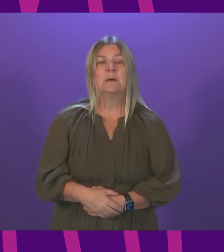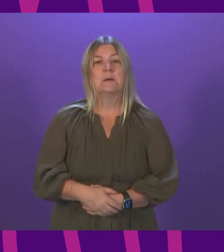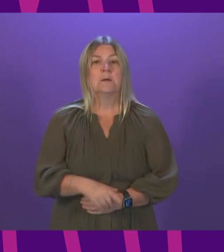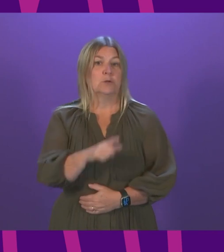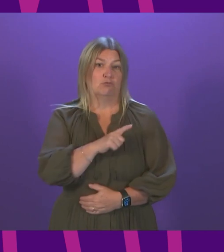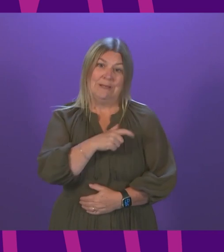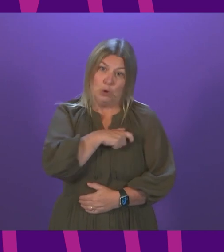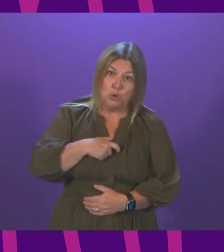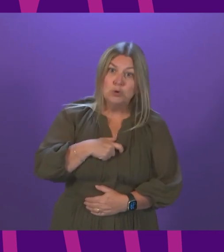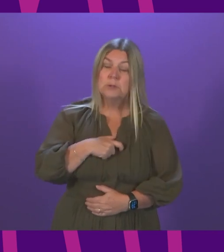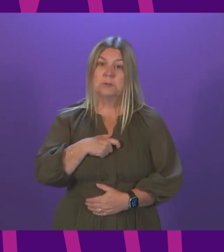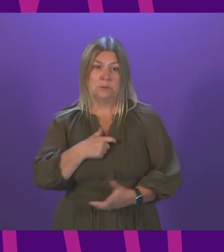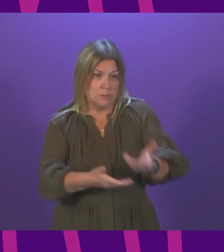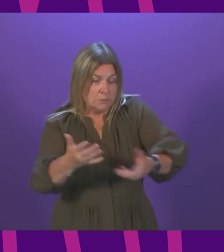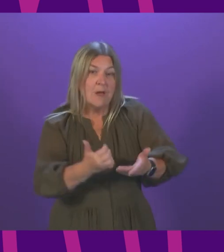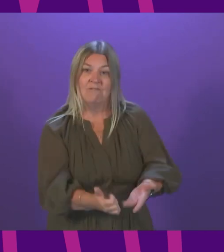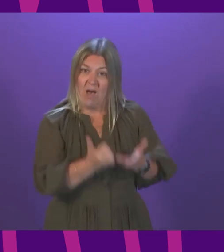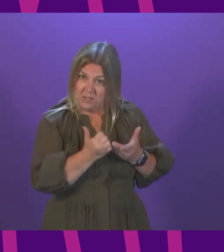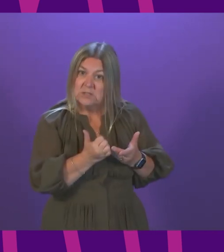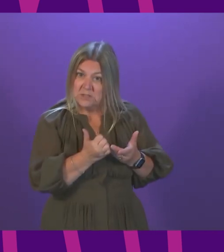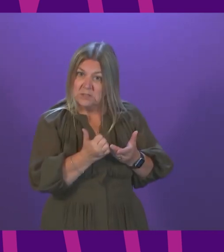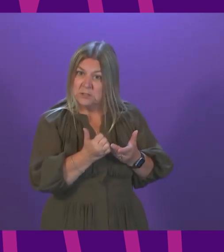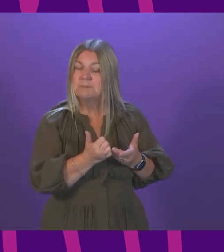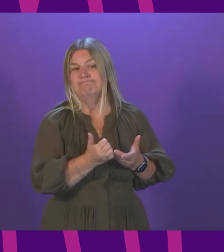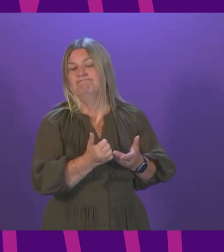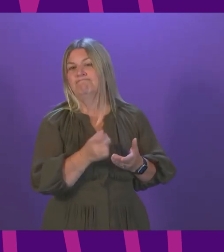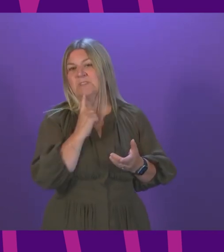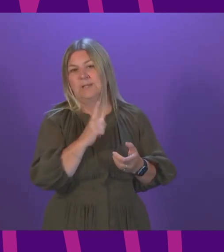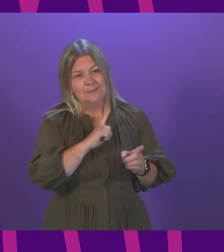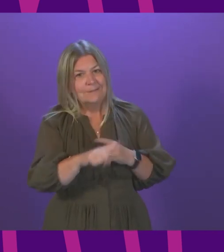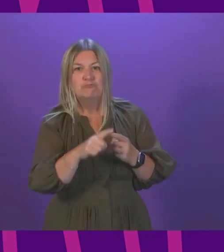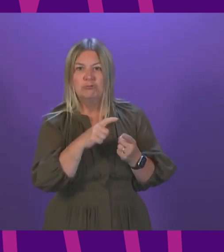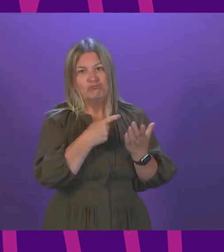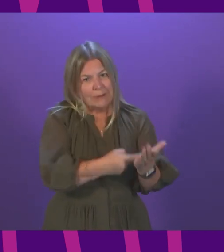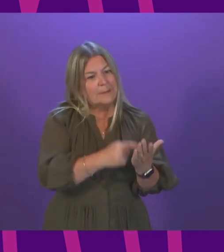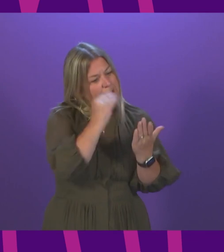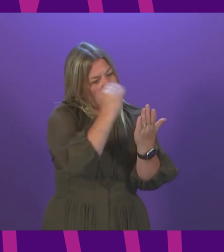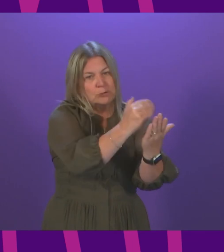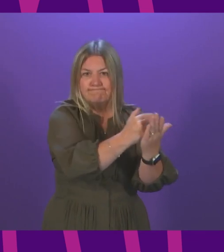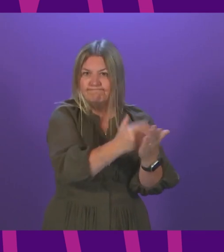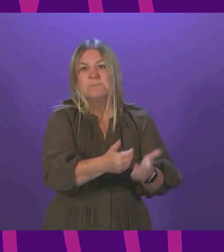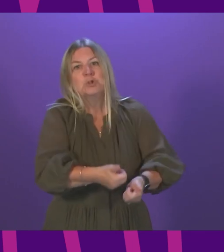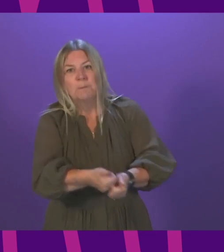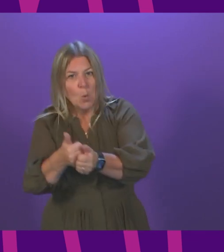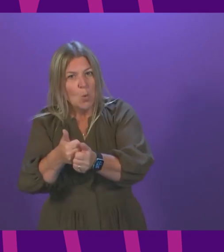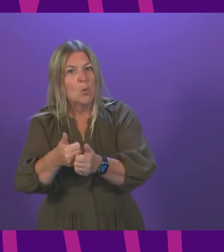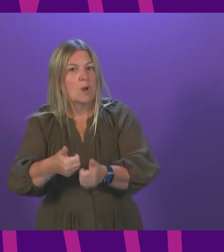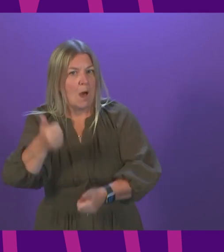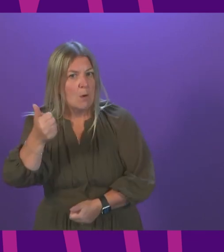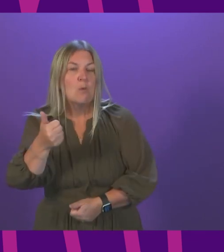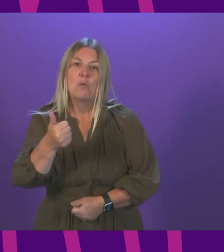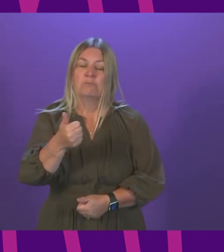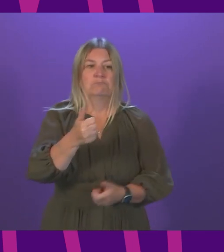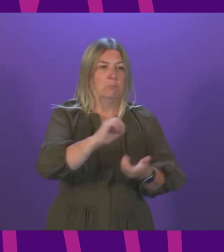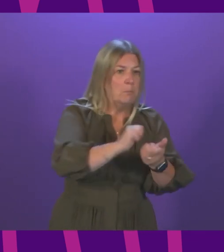made by unions attached to our ambulance service, who have set out a number of different suggestions of support and focus on immediate assistance from